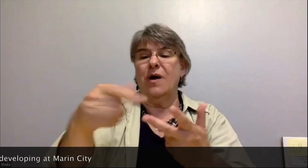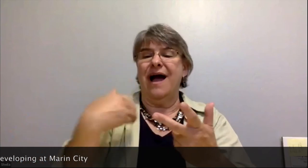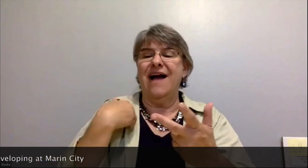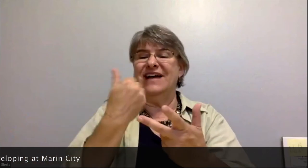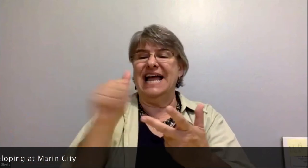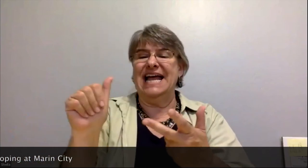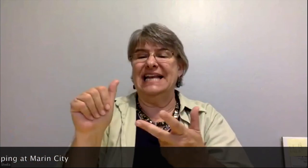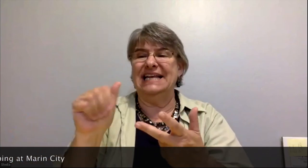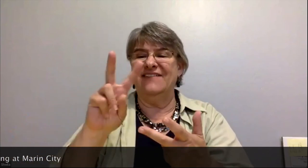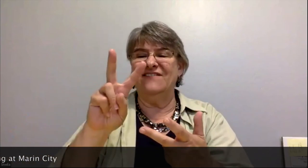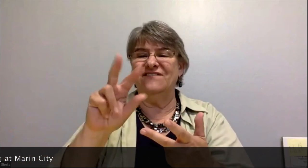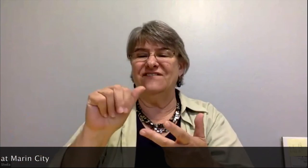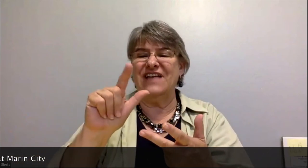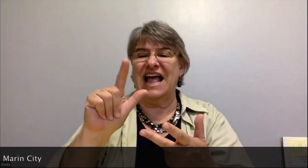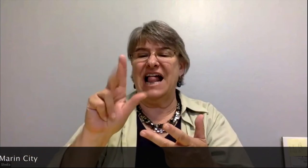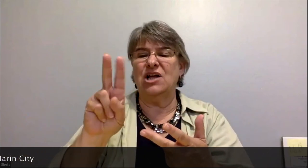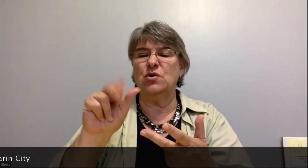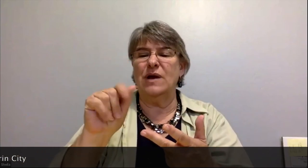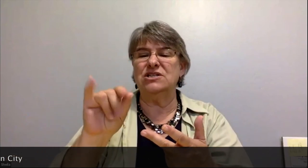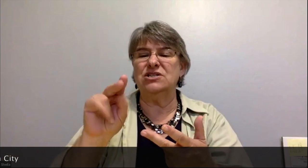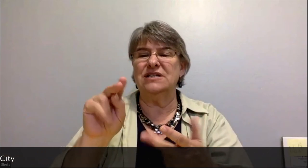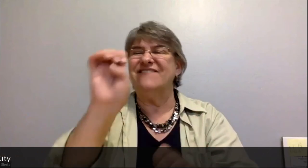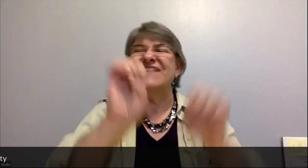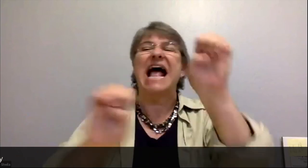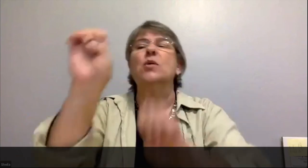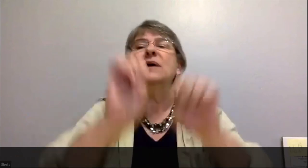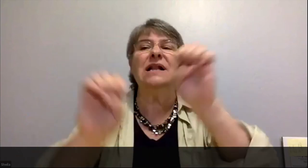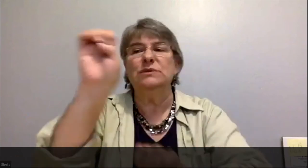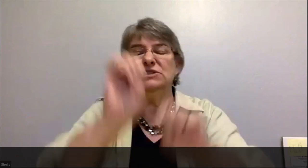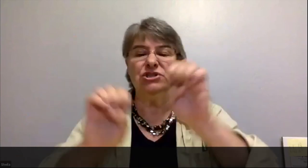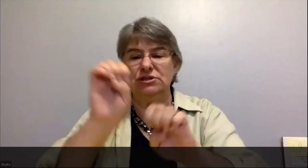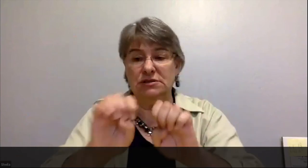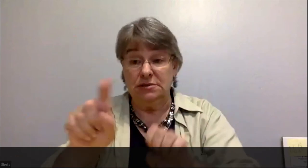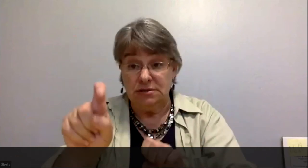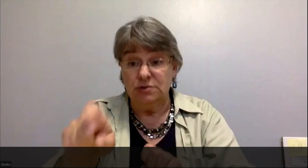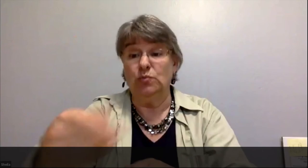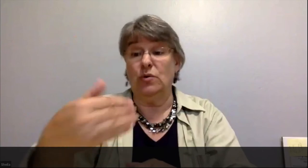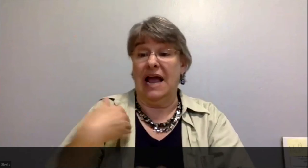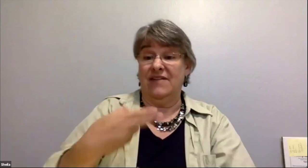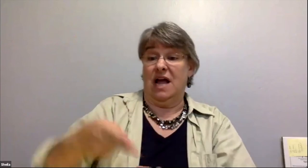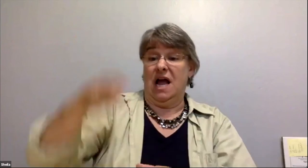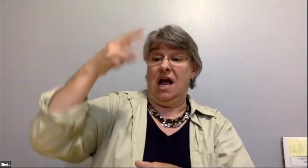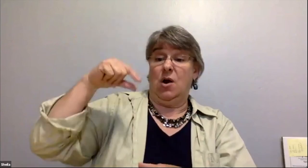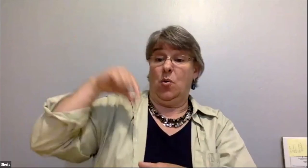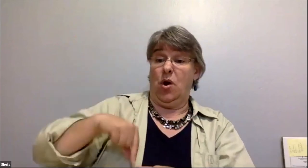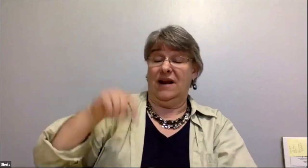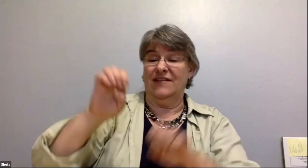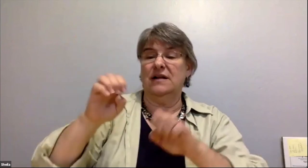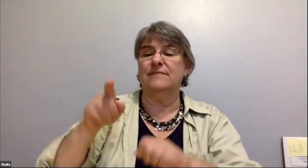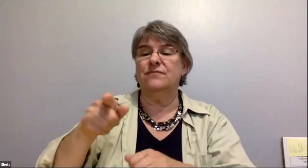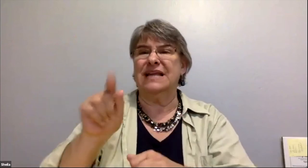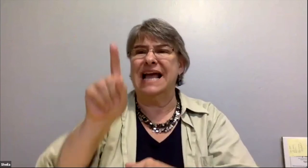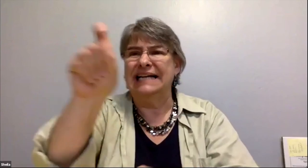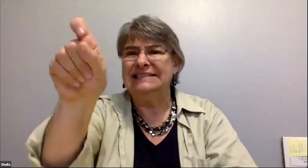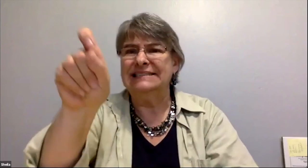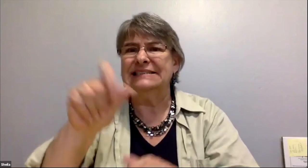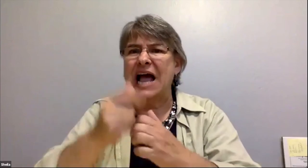and not only evaluation and numbers but qualitative evaluations where you can ask people how do you feel about the service that the